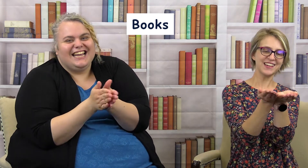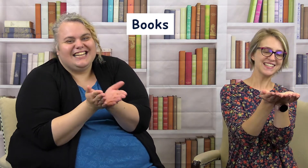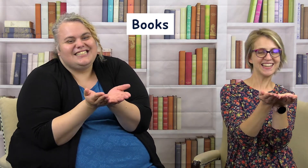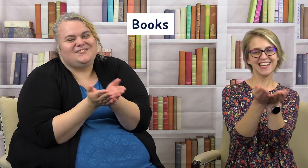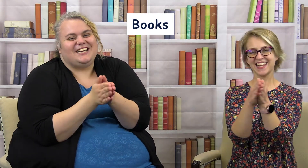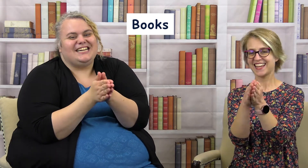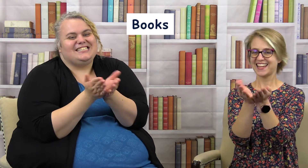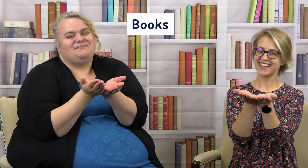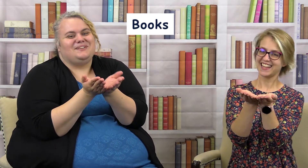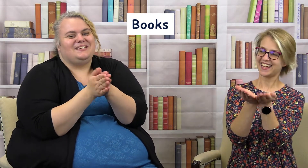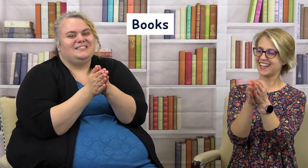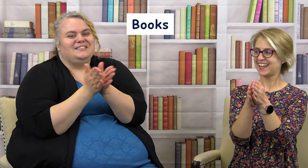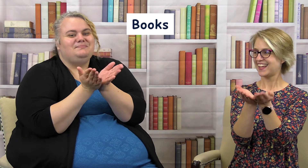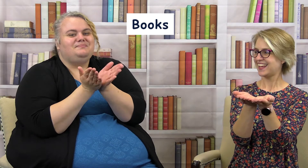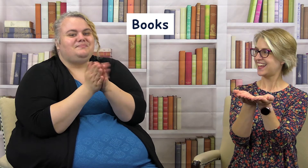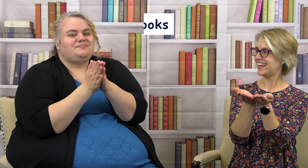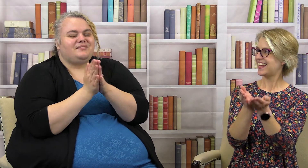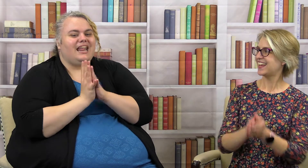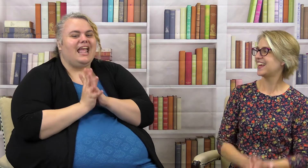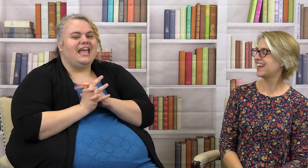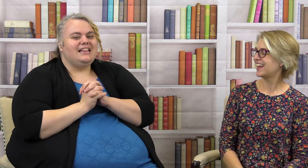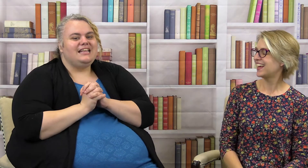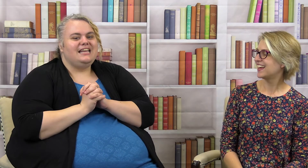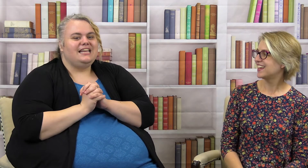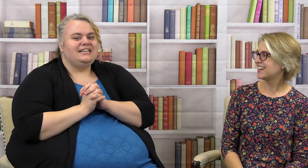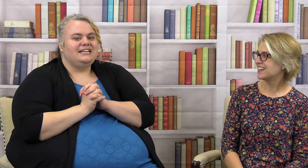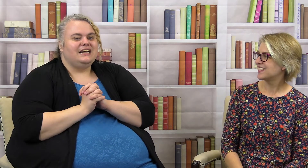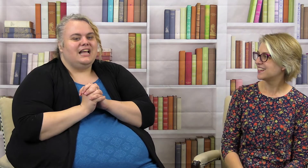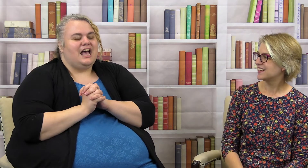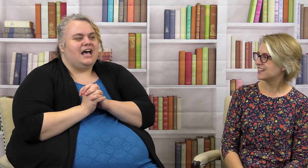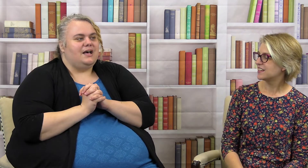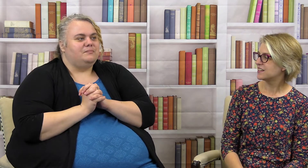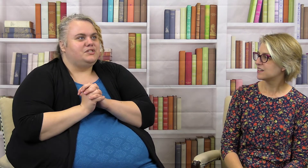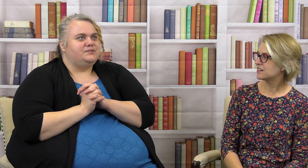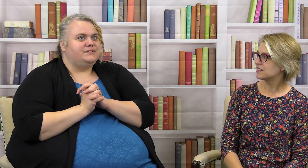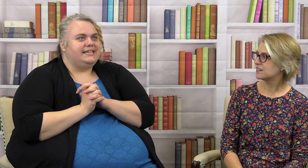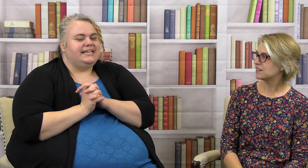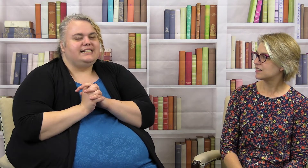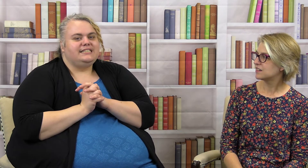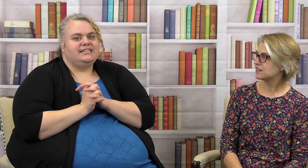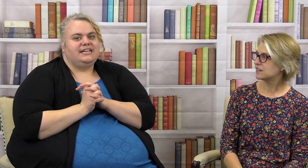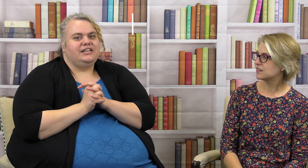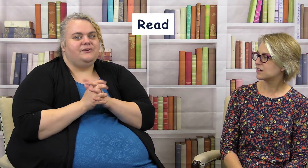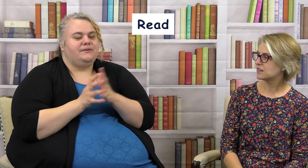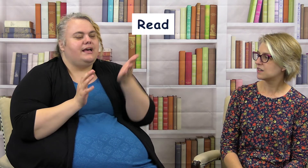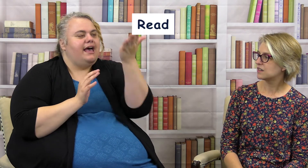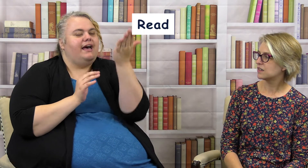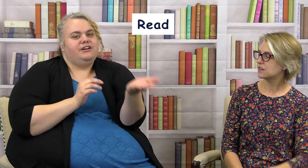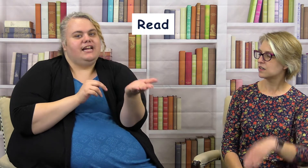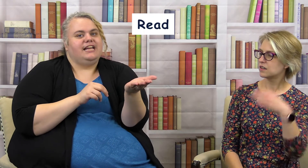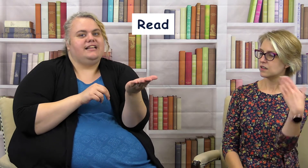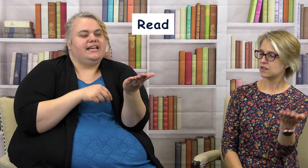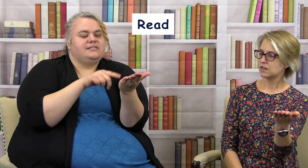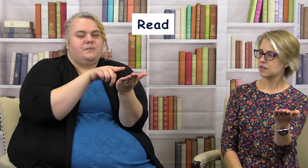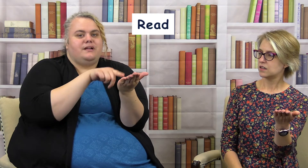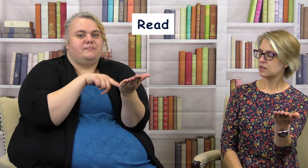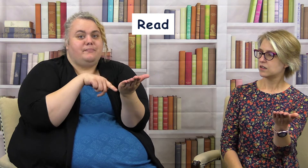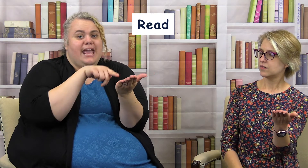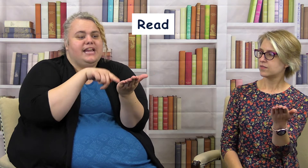it's very simple and then to read you have your hand like it's one a page